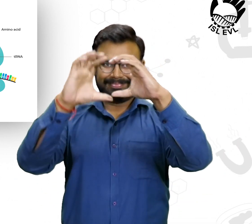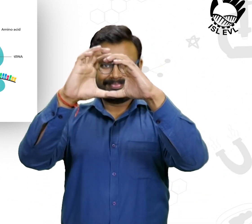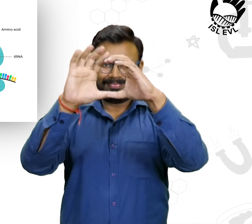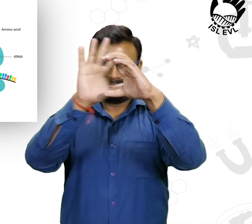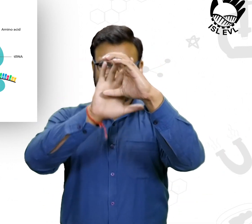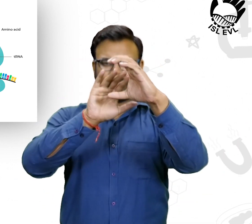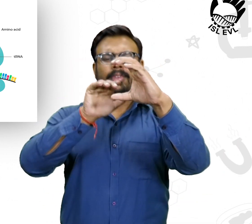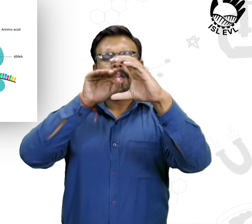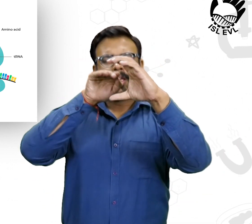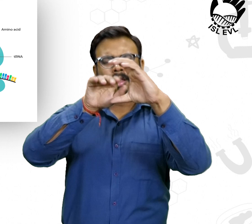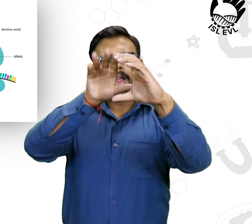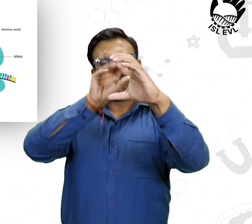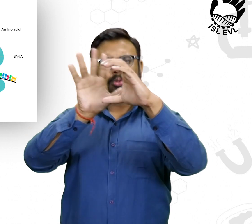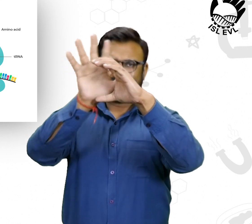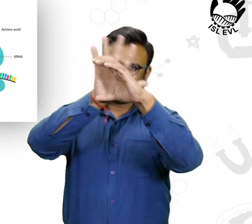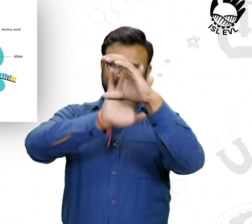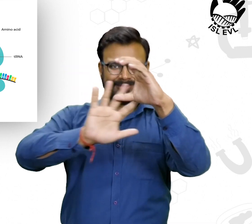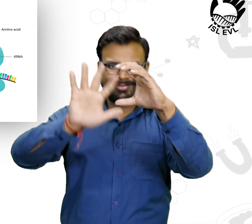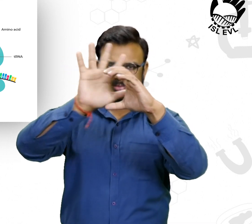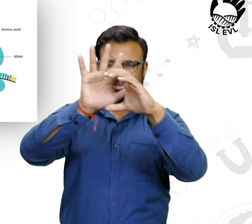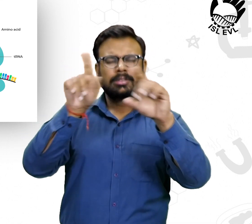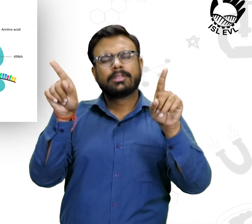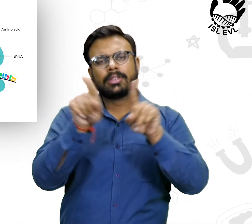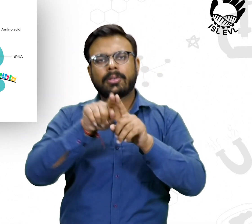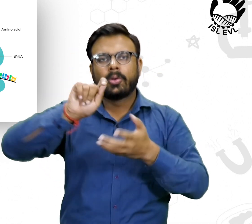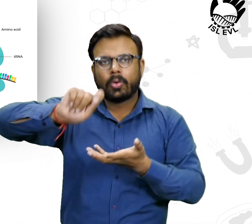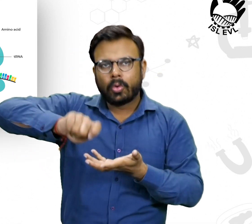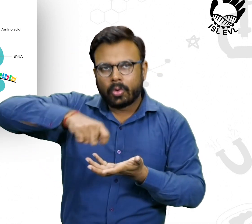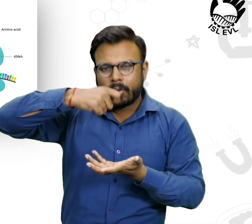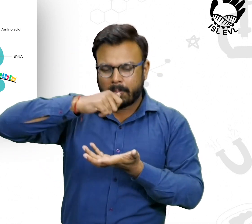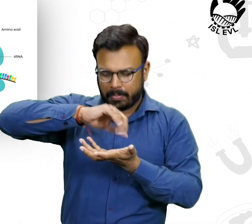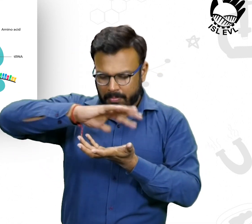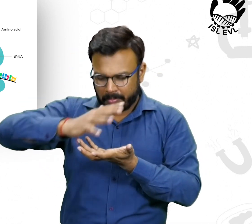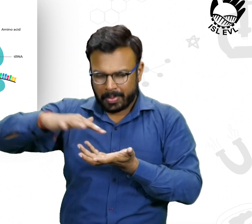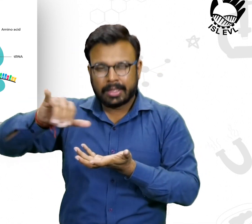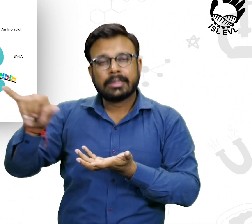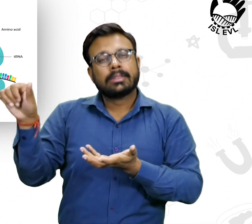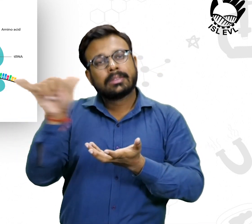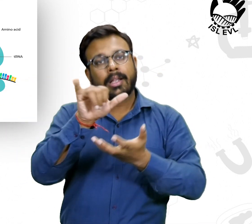In and around a cell is a soup of proteins. This